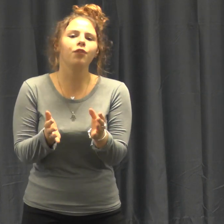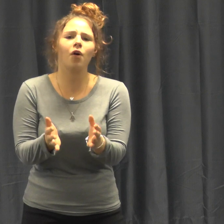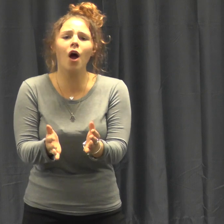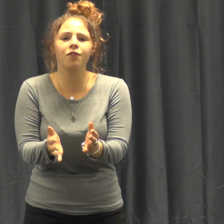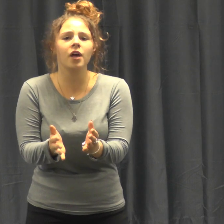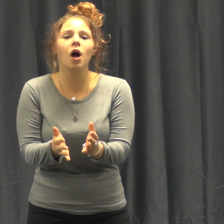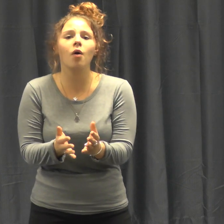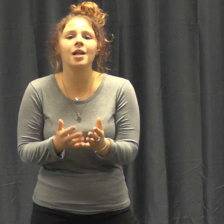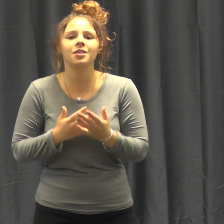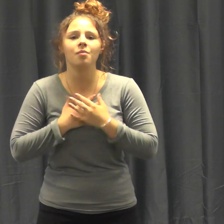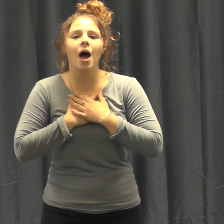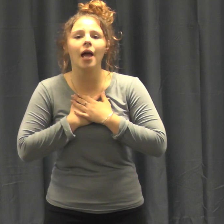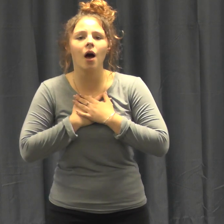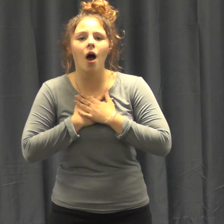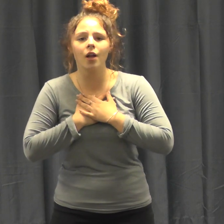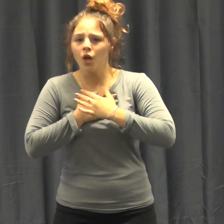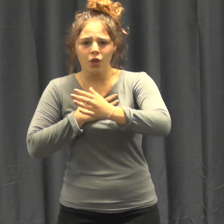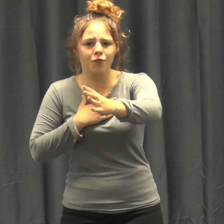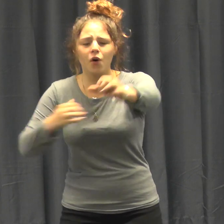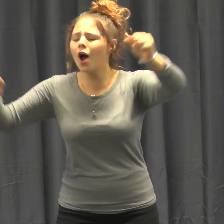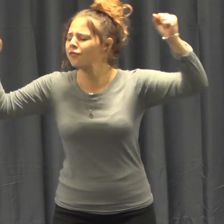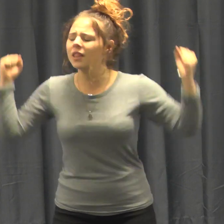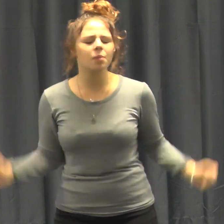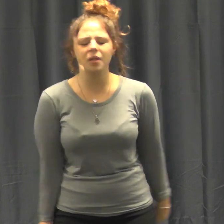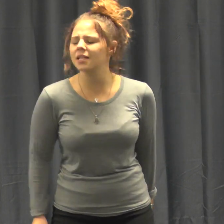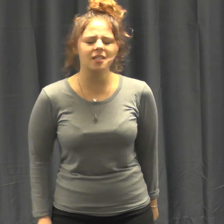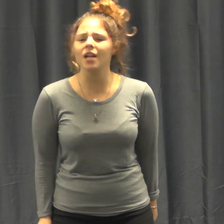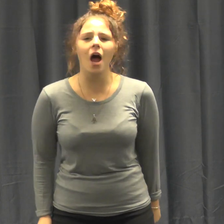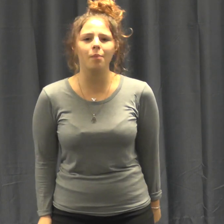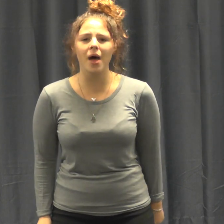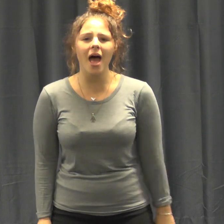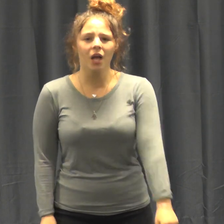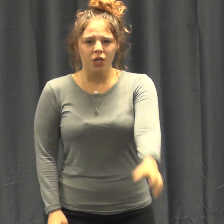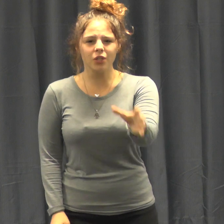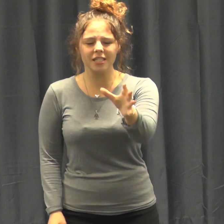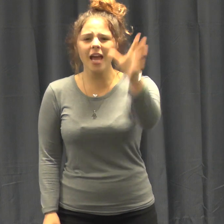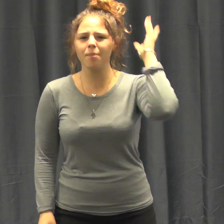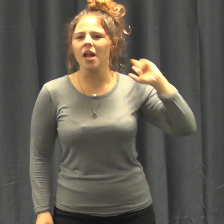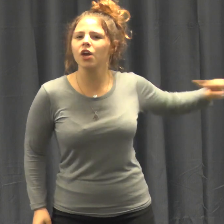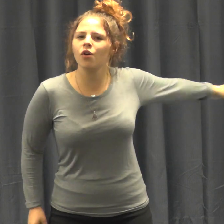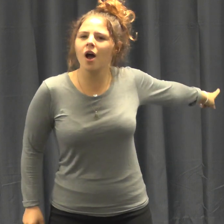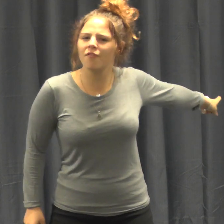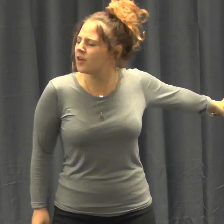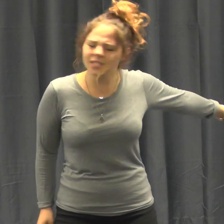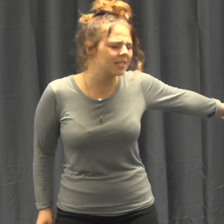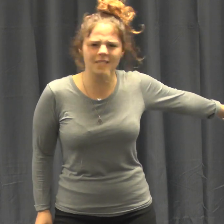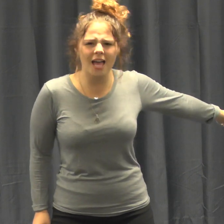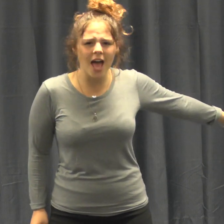forfeit all rights to my heart You forfeit a place in our bed You sleep in your office instead